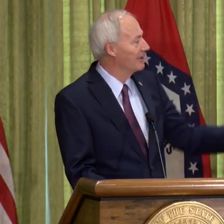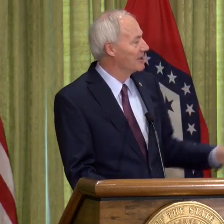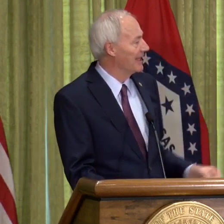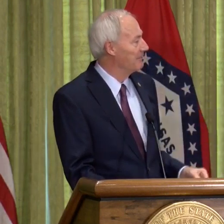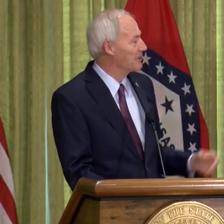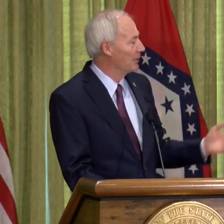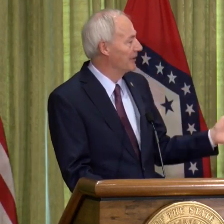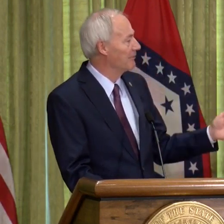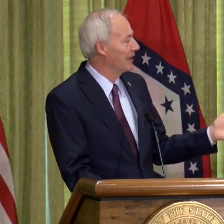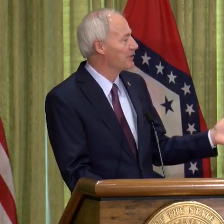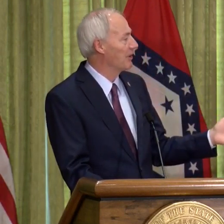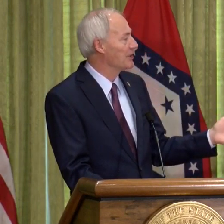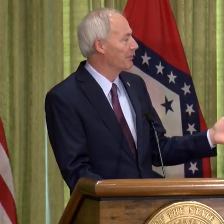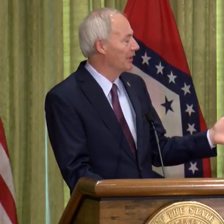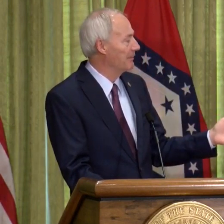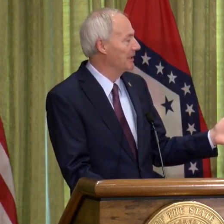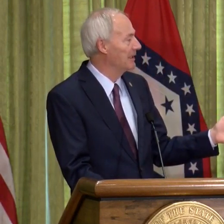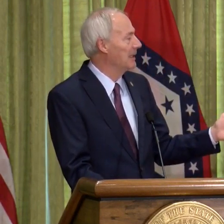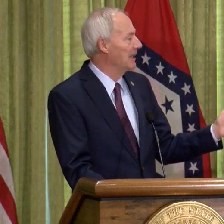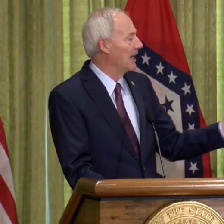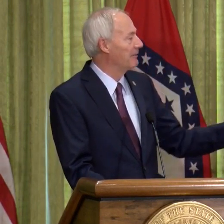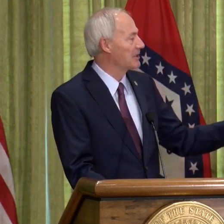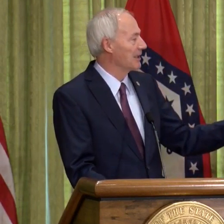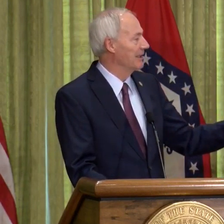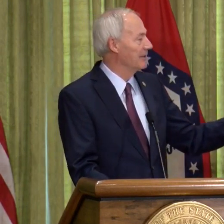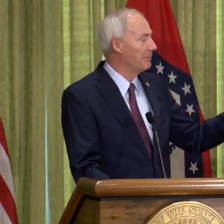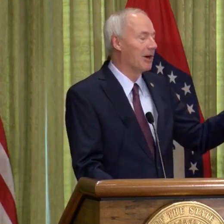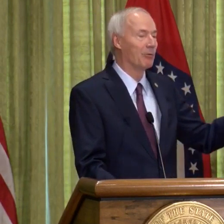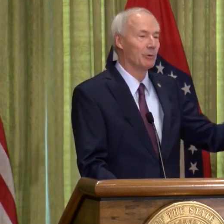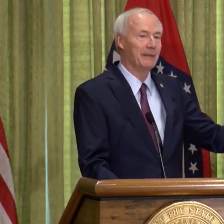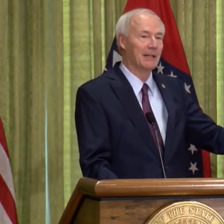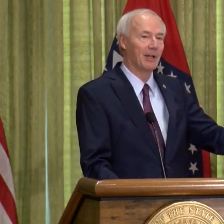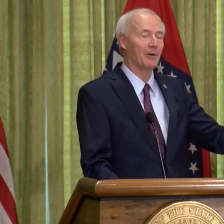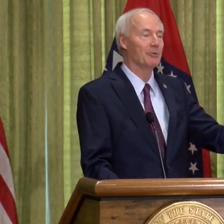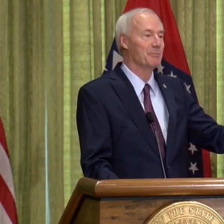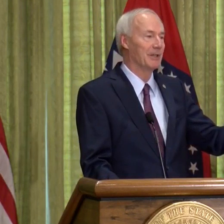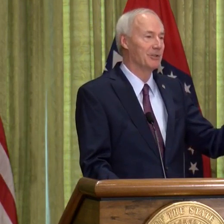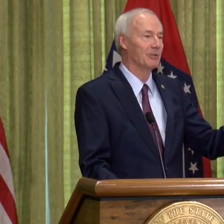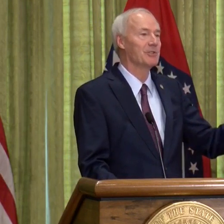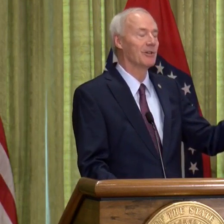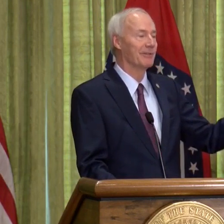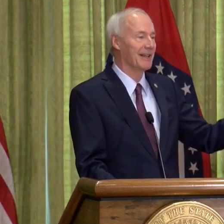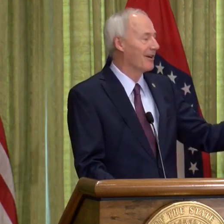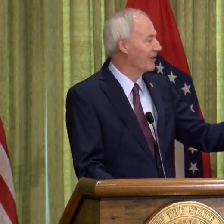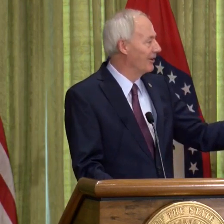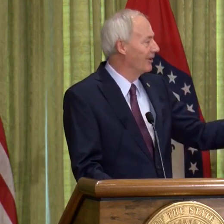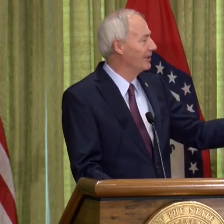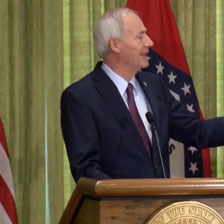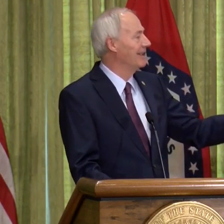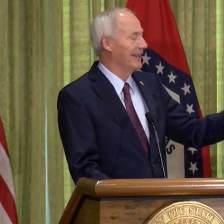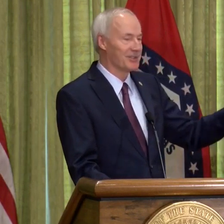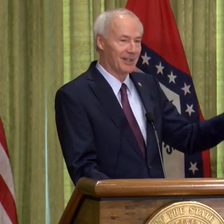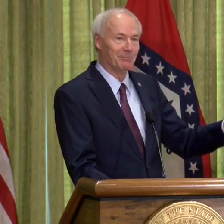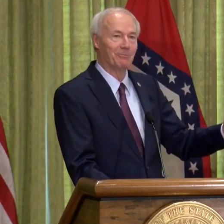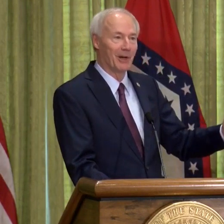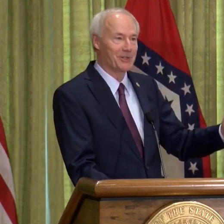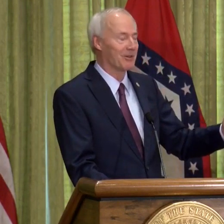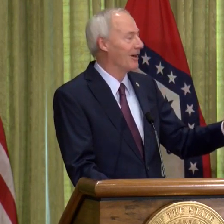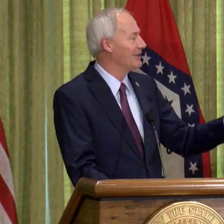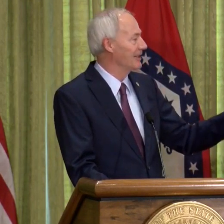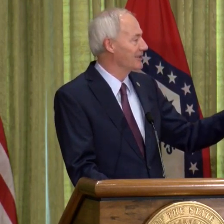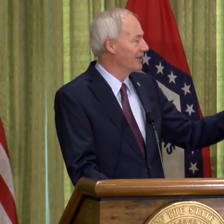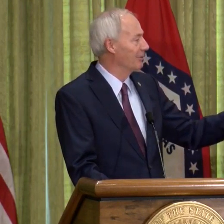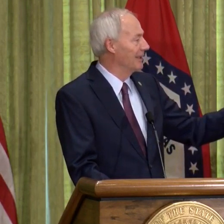bars and entertainments within restaurants prohibited. Obviously, the bar would be closed, but you're serving alcohol at some